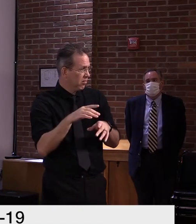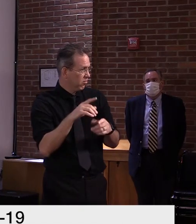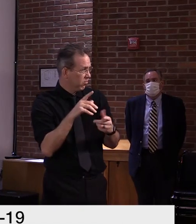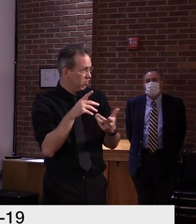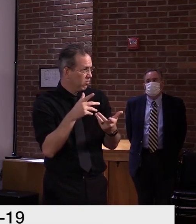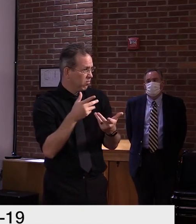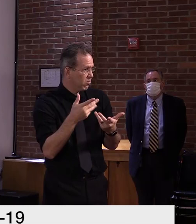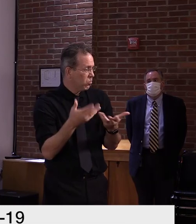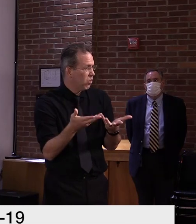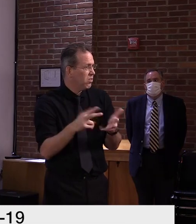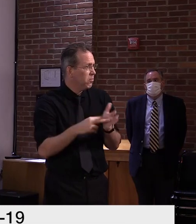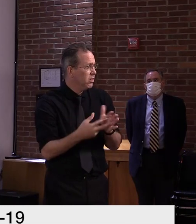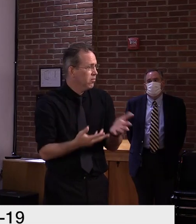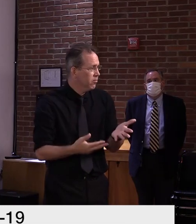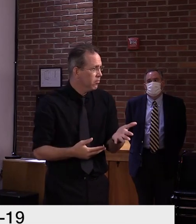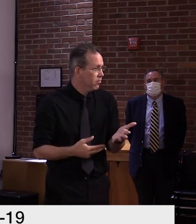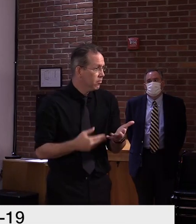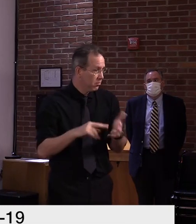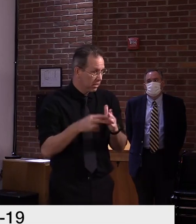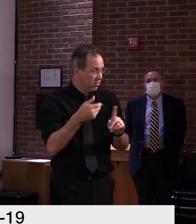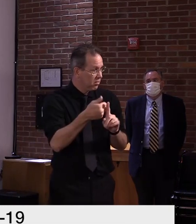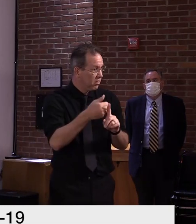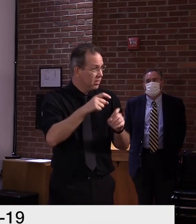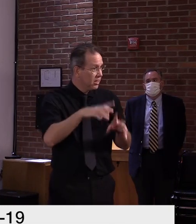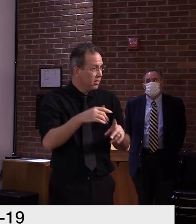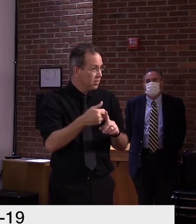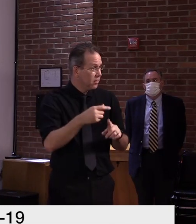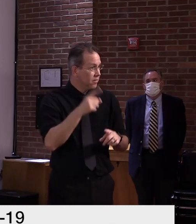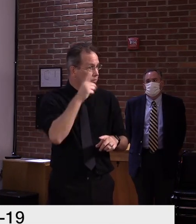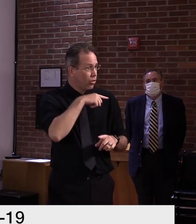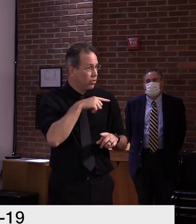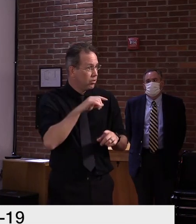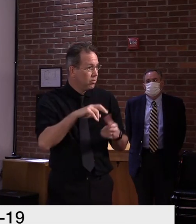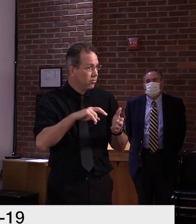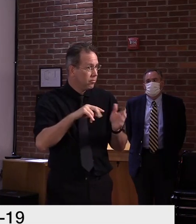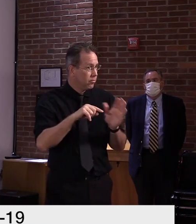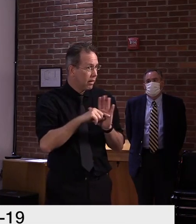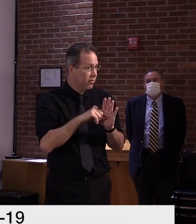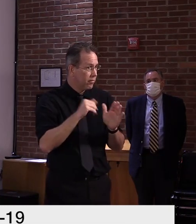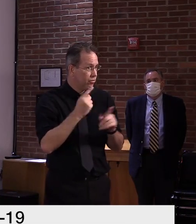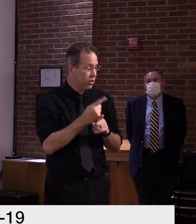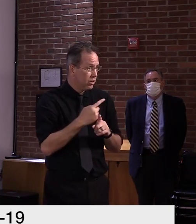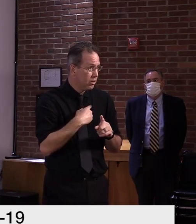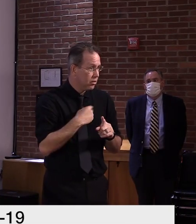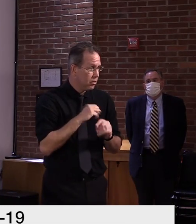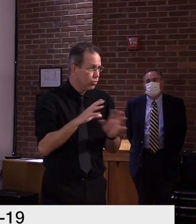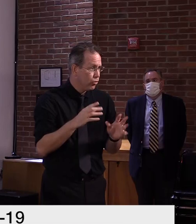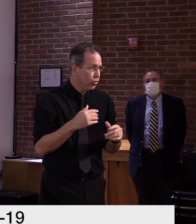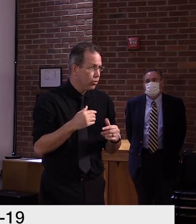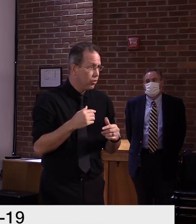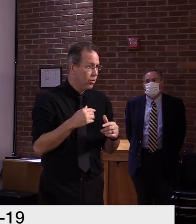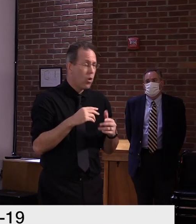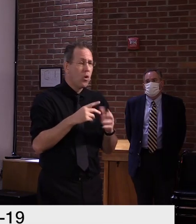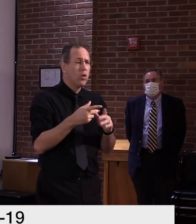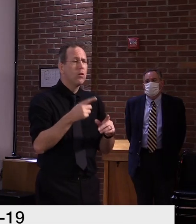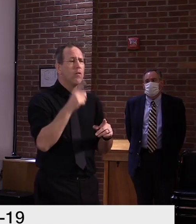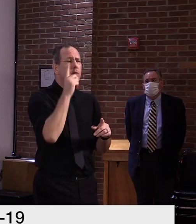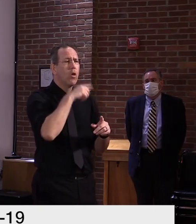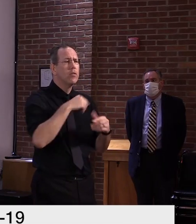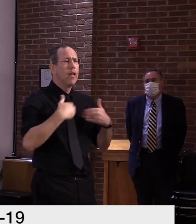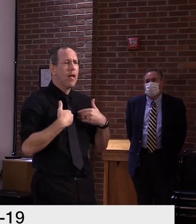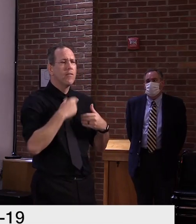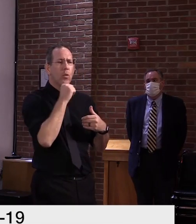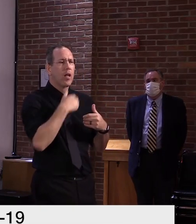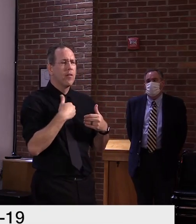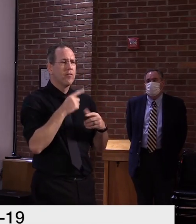being tested for that specific assay? Is it something systematic in the way the assay was done? Is it something to do with the